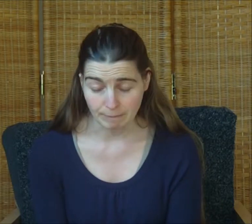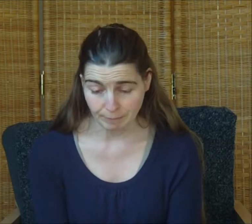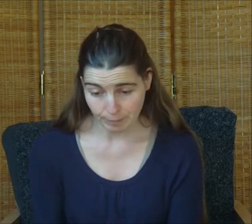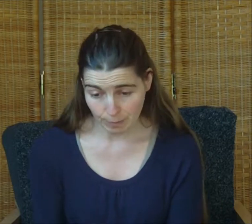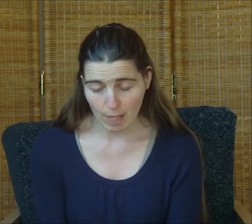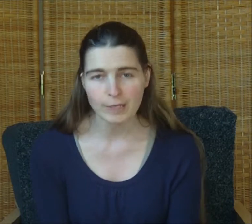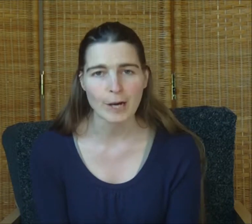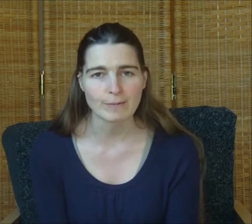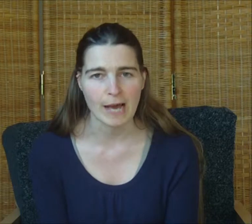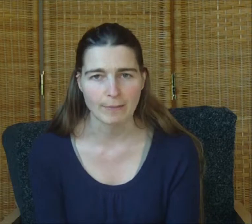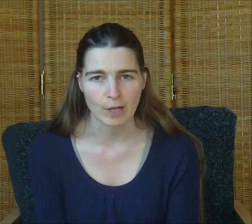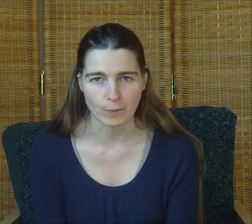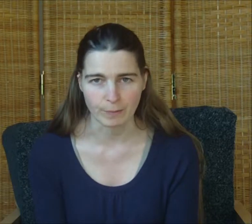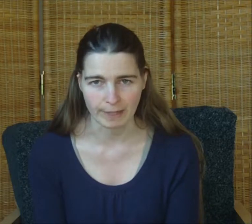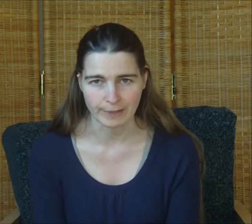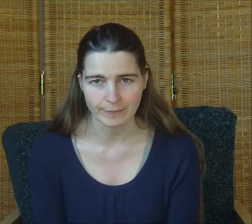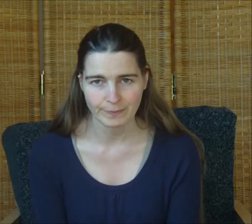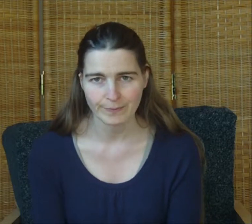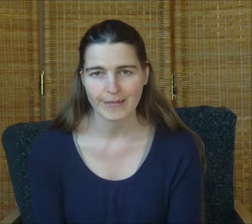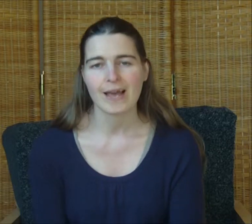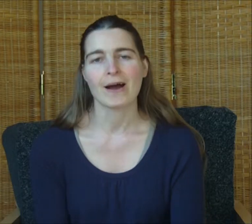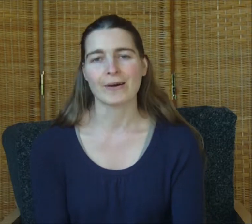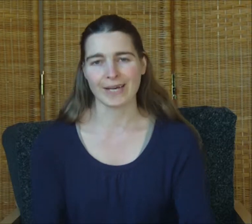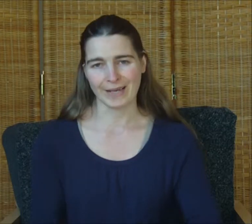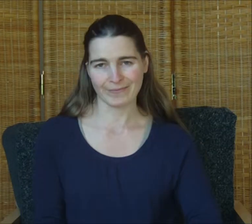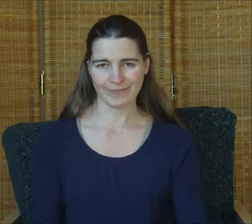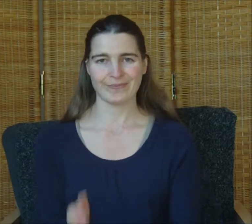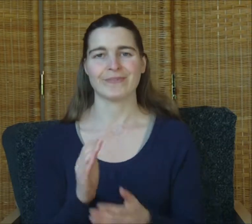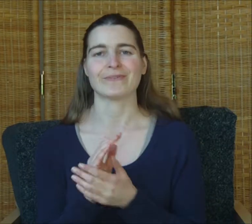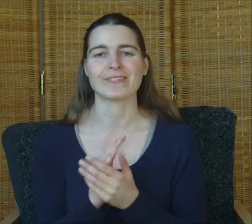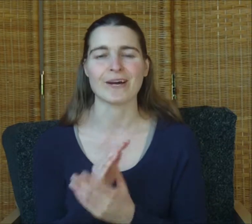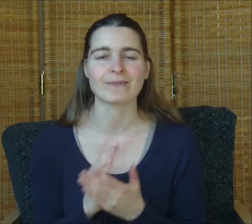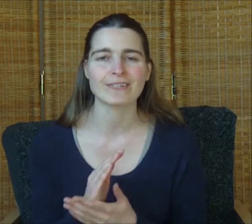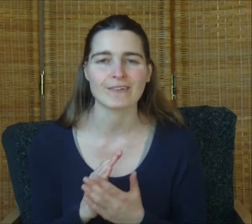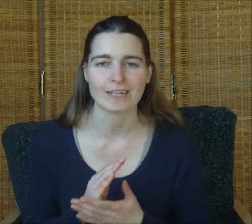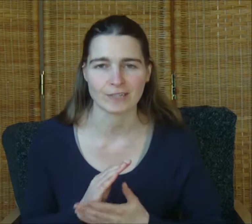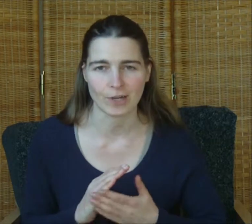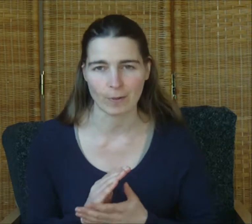come tap along with me. Okay so we'll start with the karate chop.